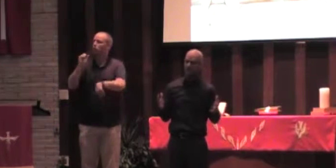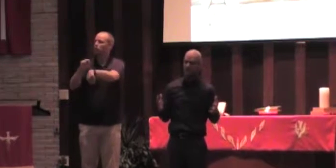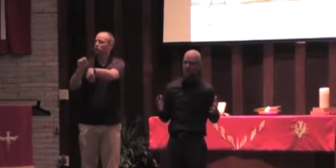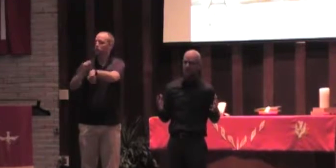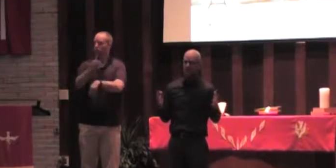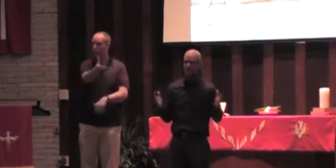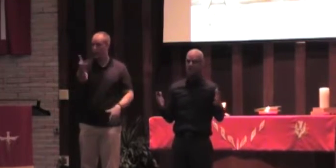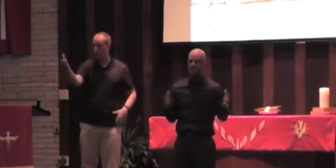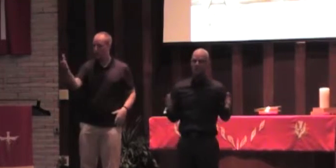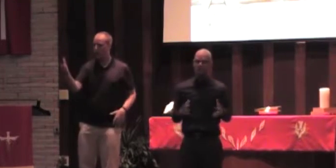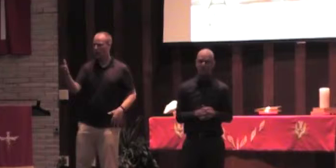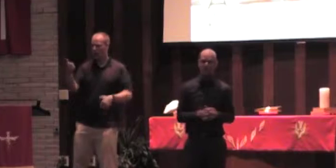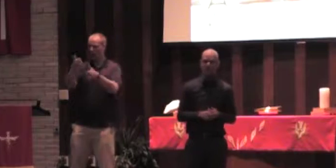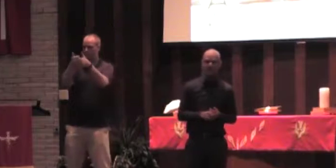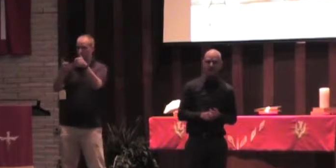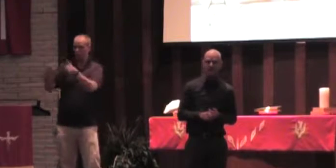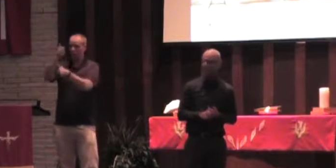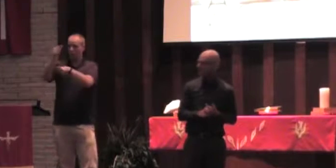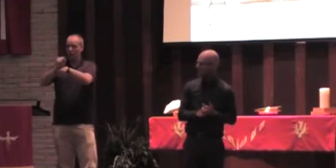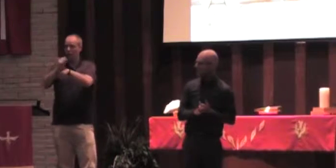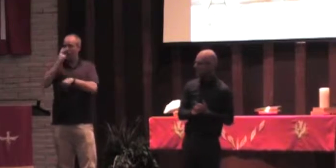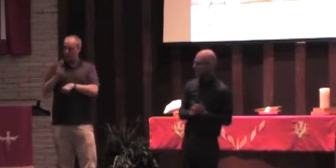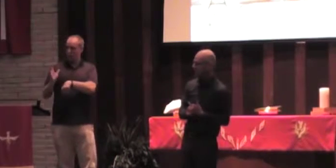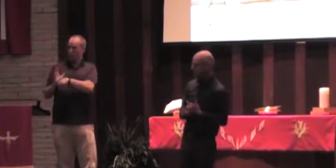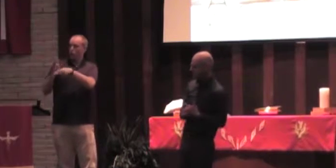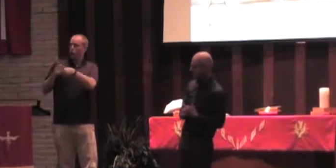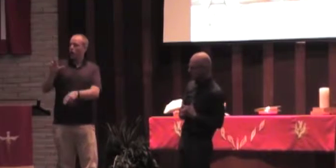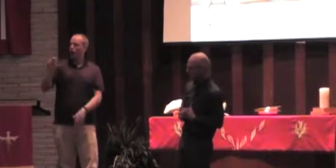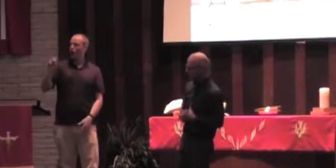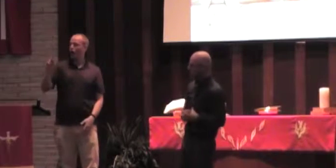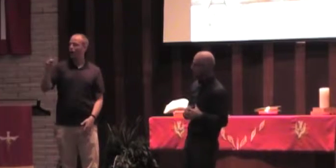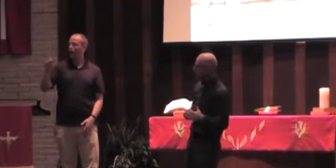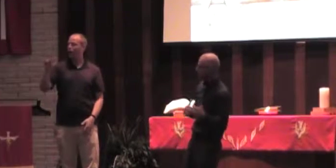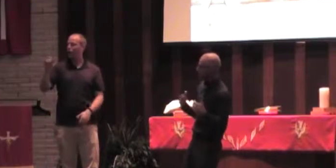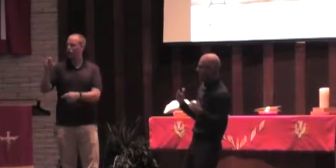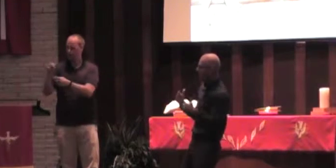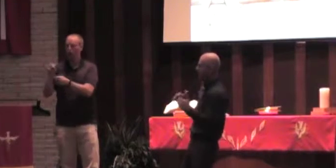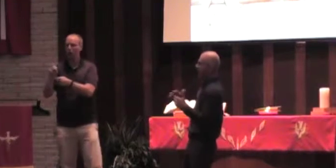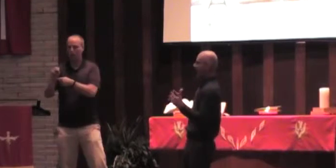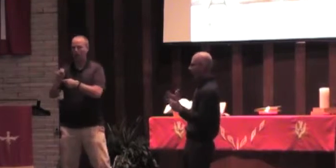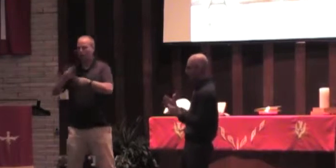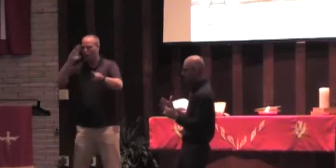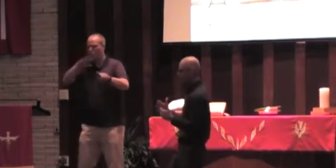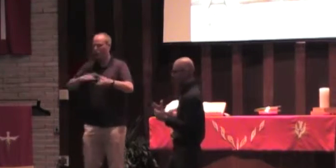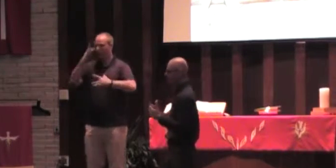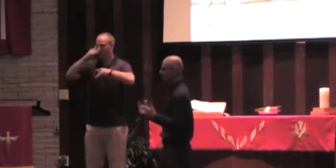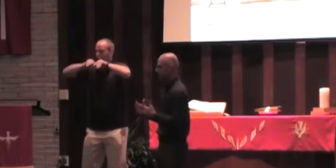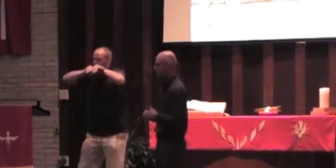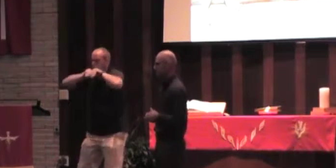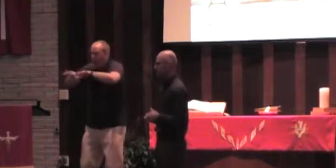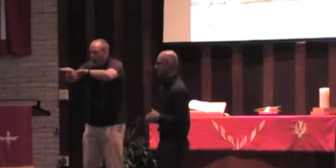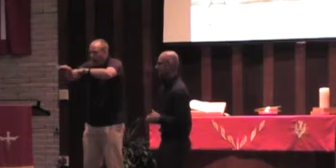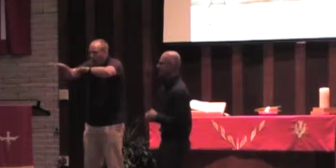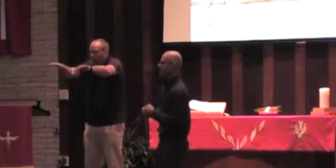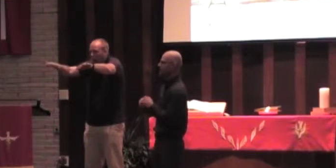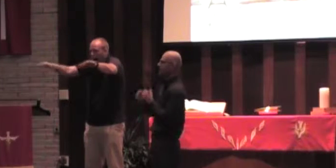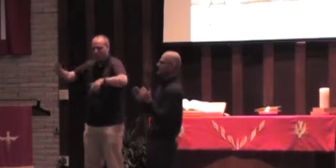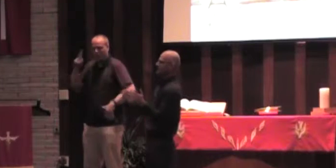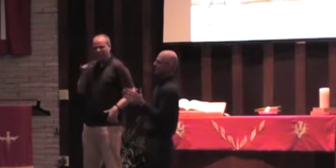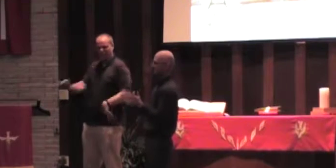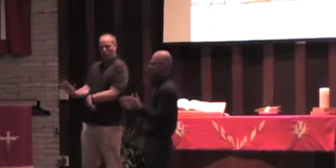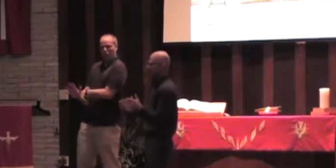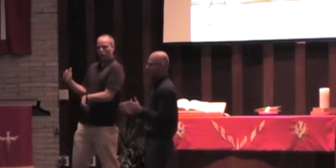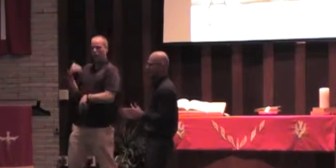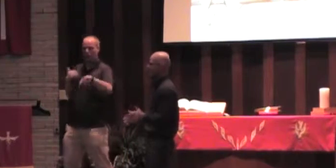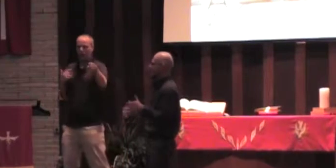officials, they've seen the movie Contagion, and they know what crazy looks like. They know what a viral outbreak of the flu looks like, and they